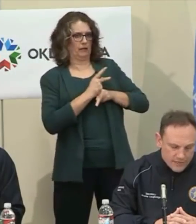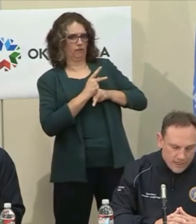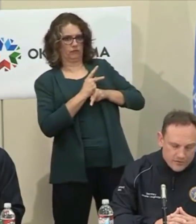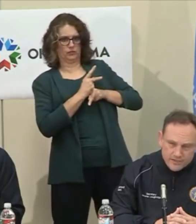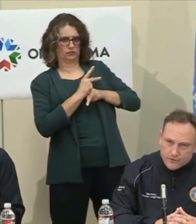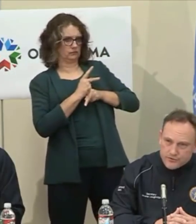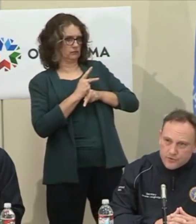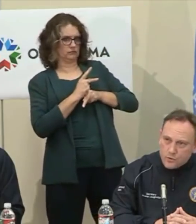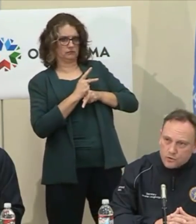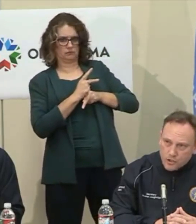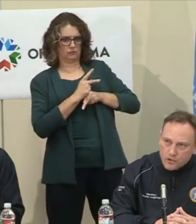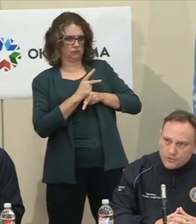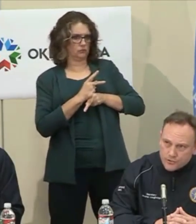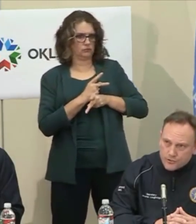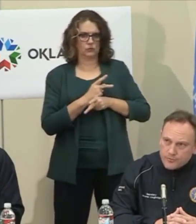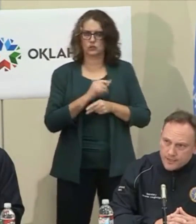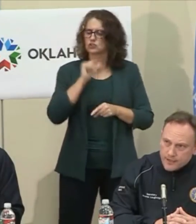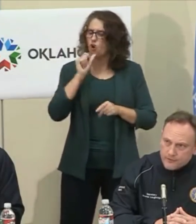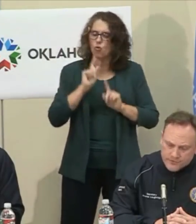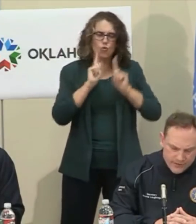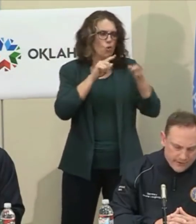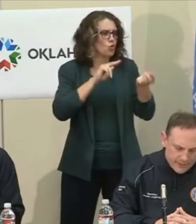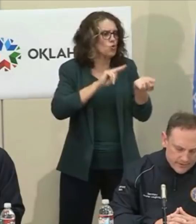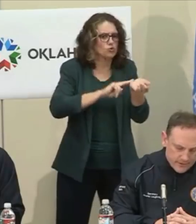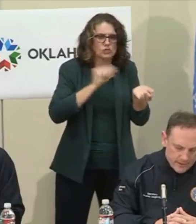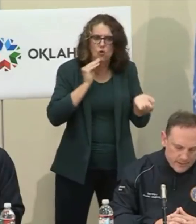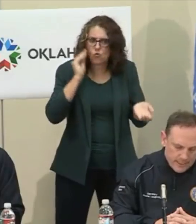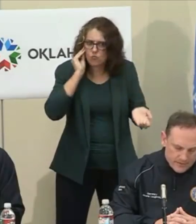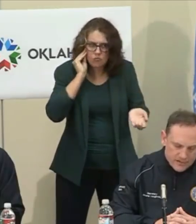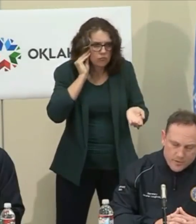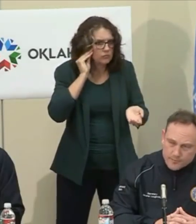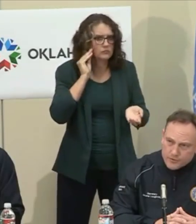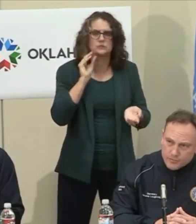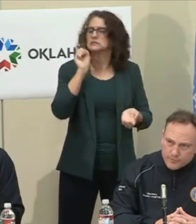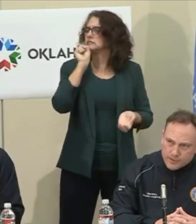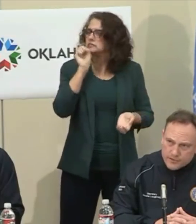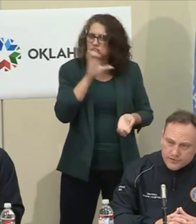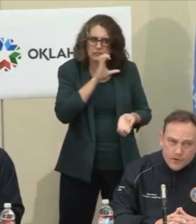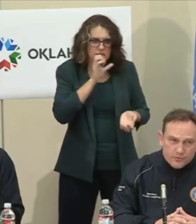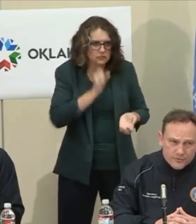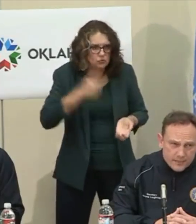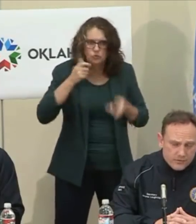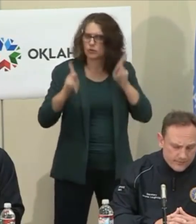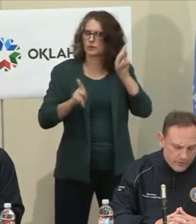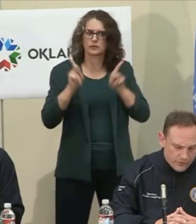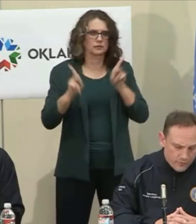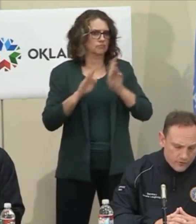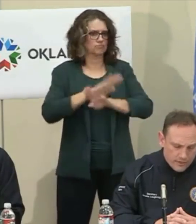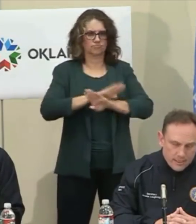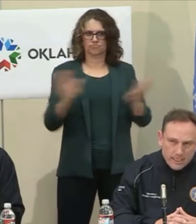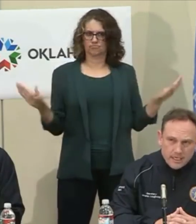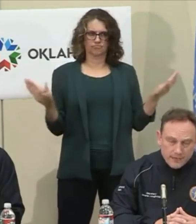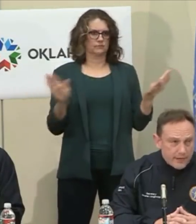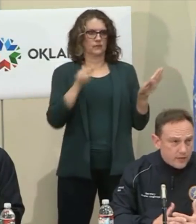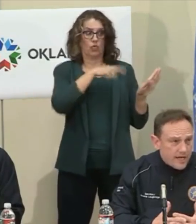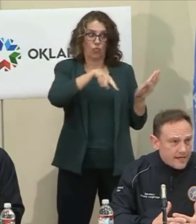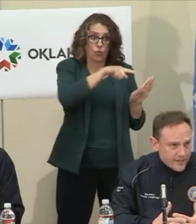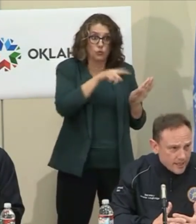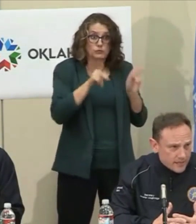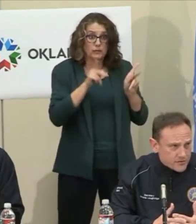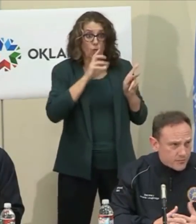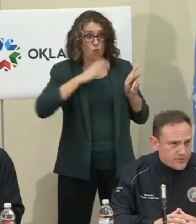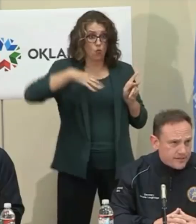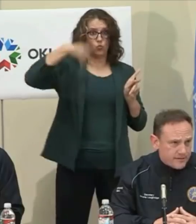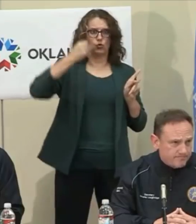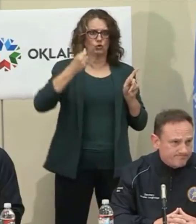retirement centers, or long-term care facilities, as these populations are particularly vulnerable, and they rely